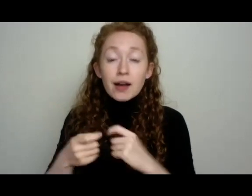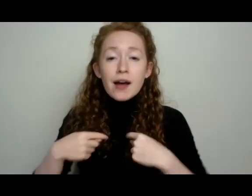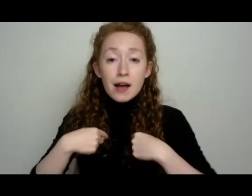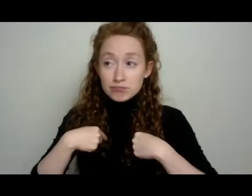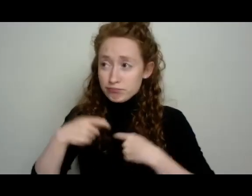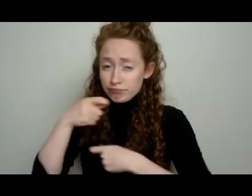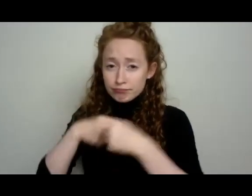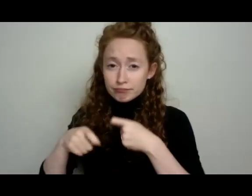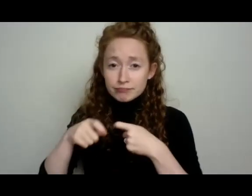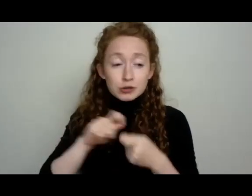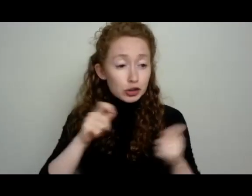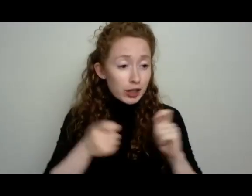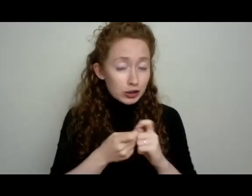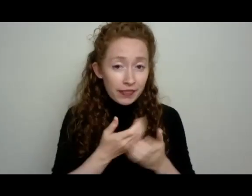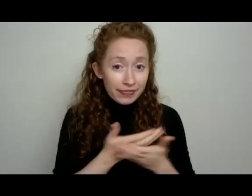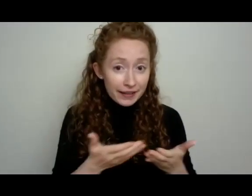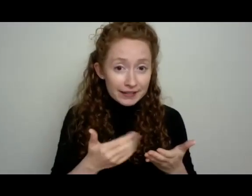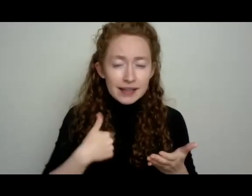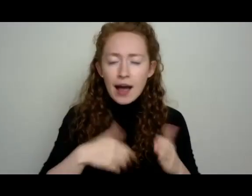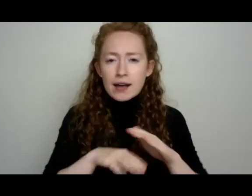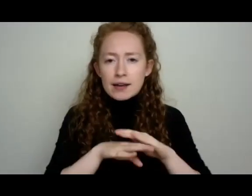I cannot accept.